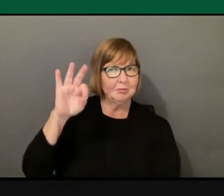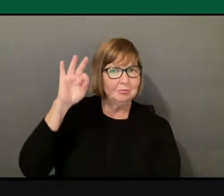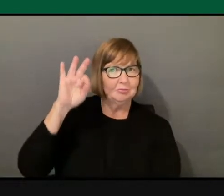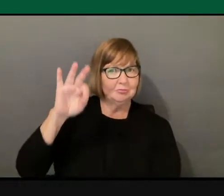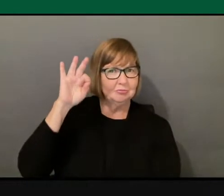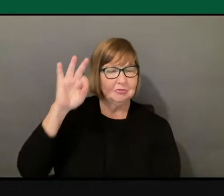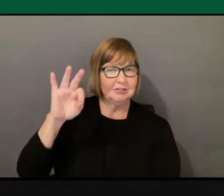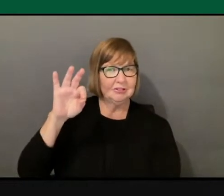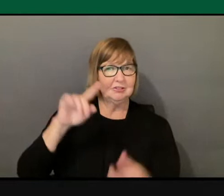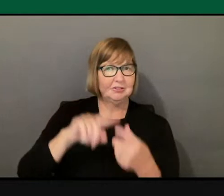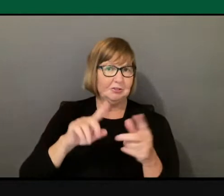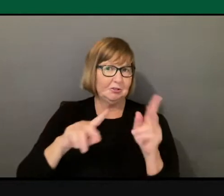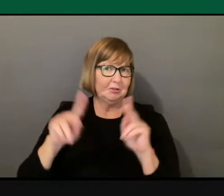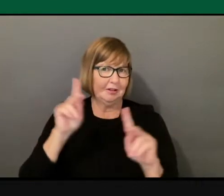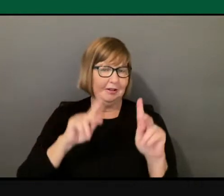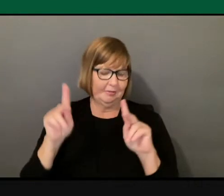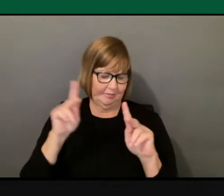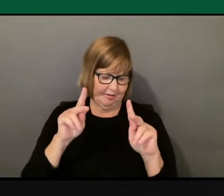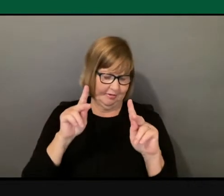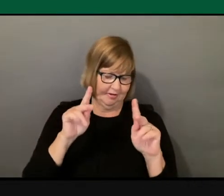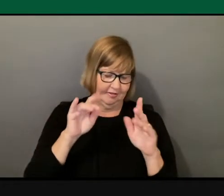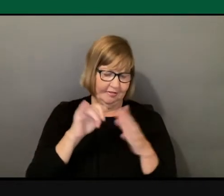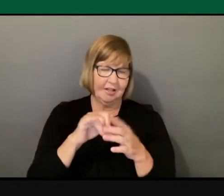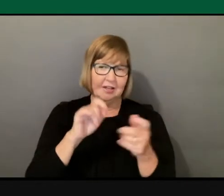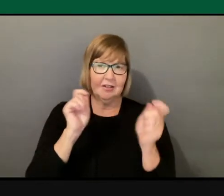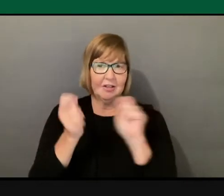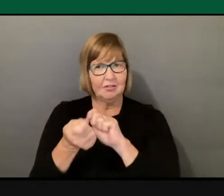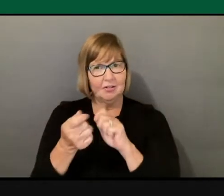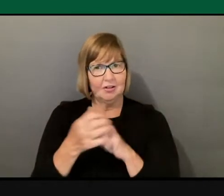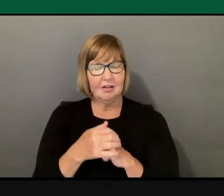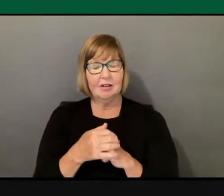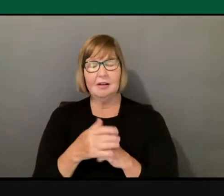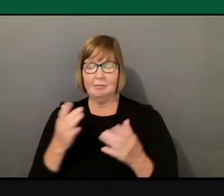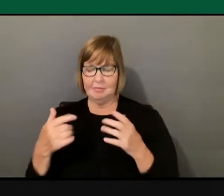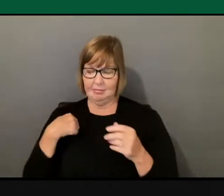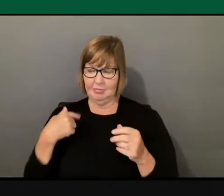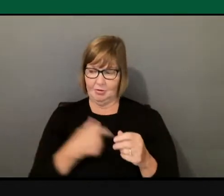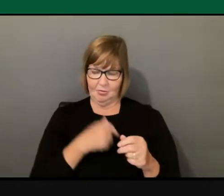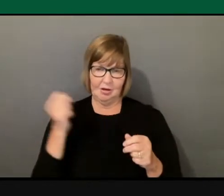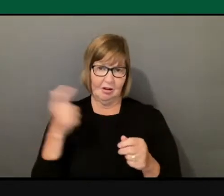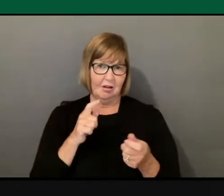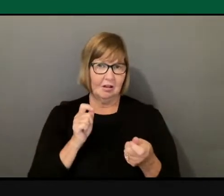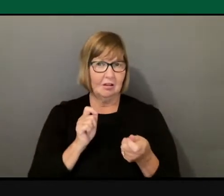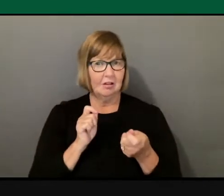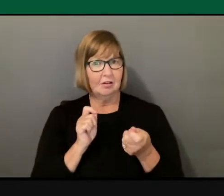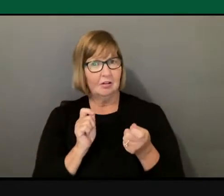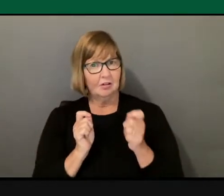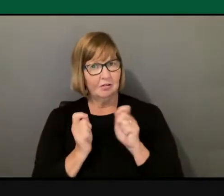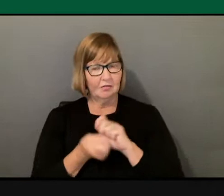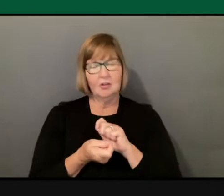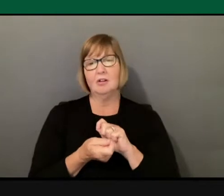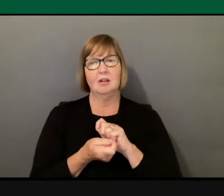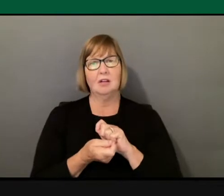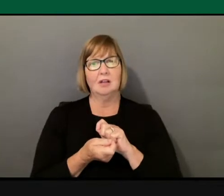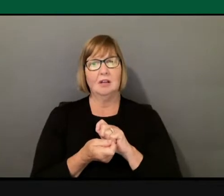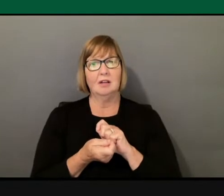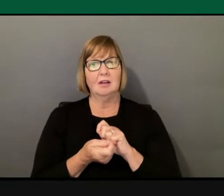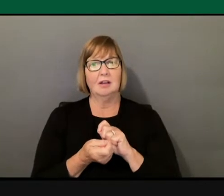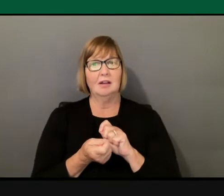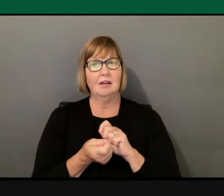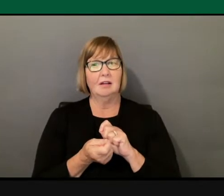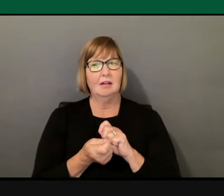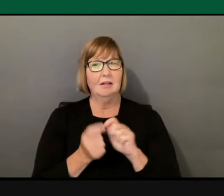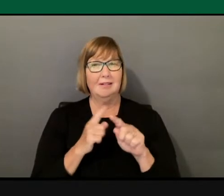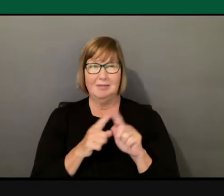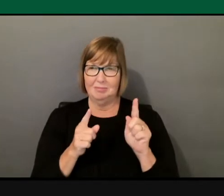longer take for granted because we may all be converted, but it doesn't mean that we are supporting each